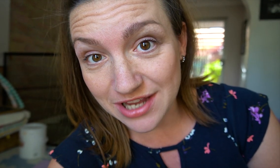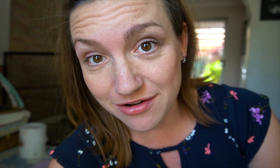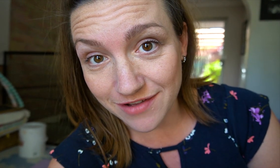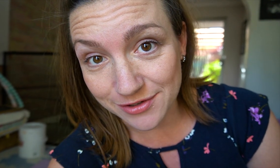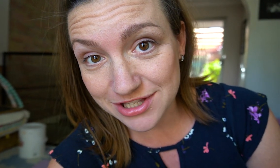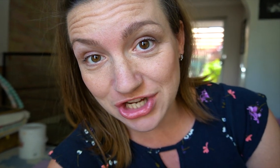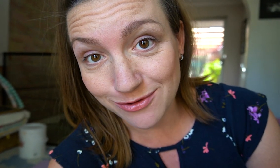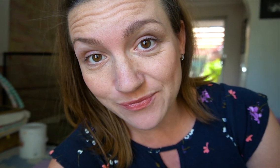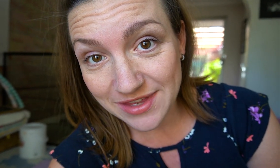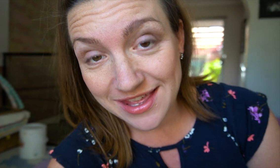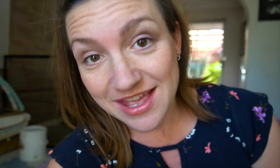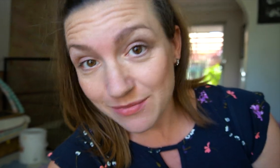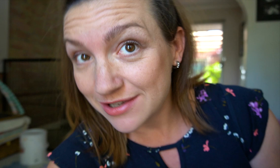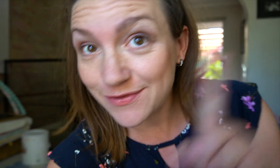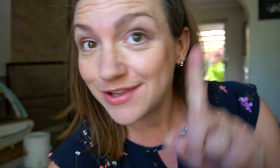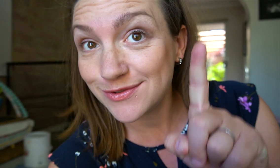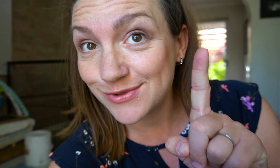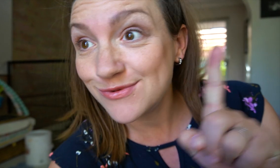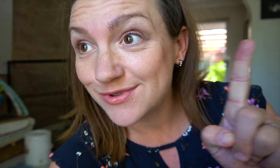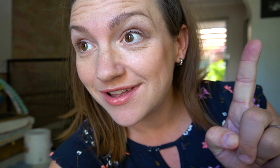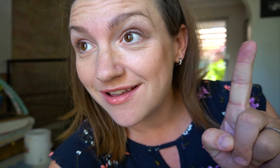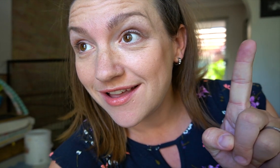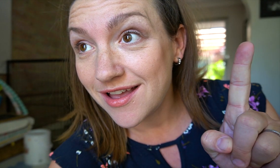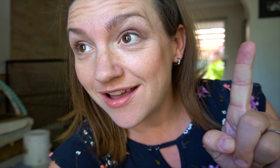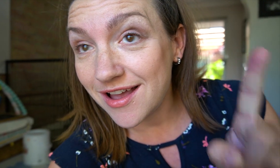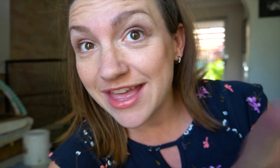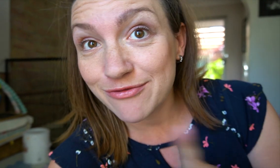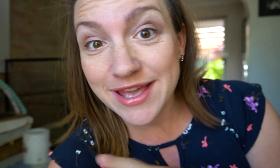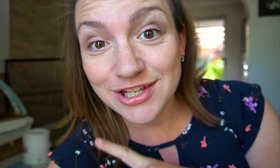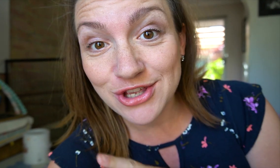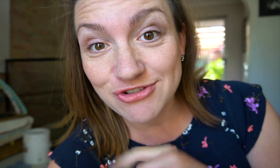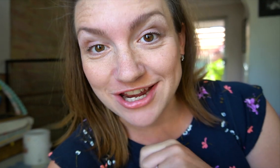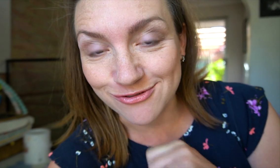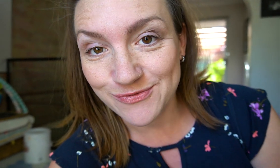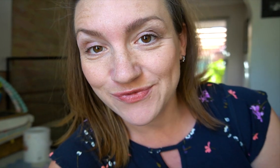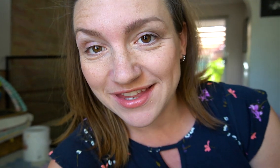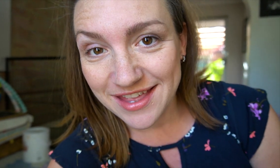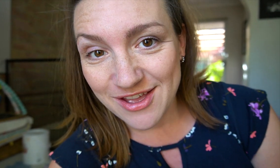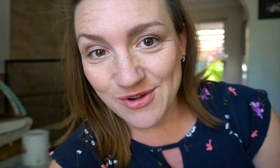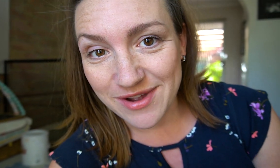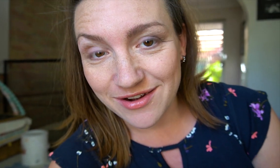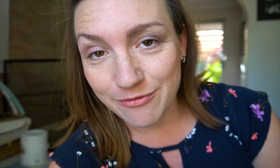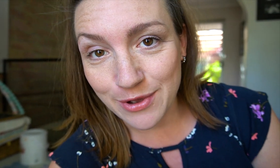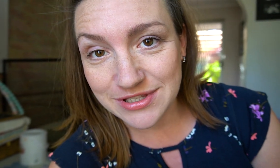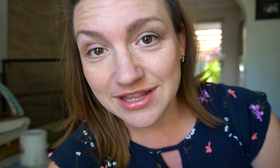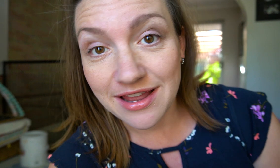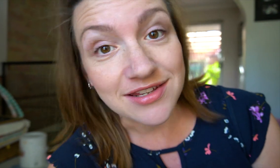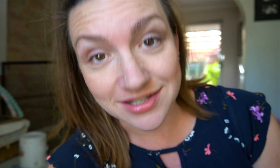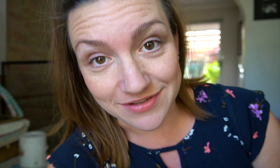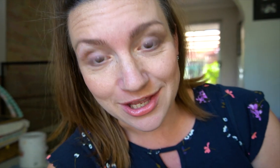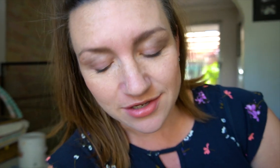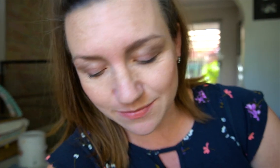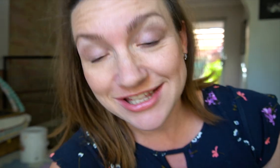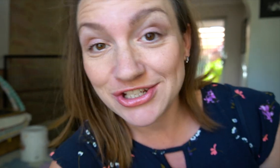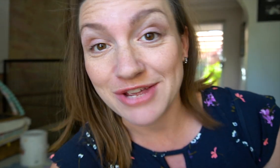posted a video on this channel because first of all I have made a new channel where I've posted the